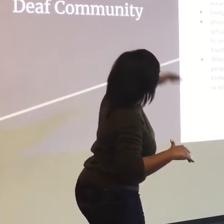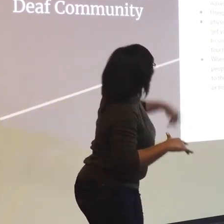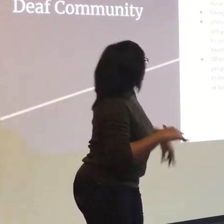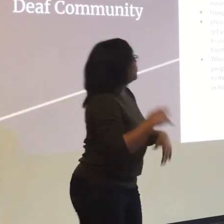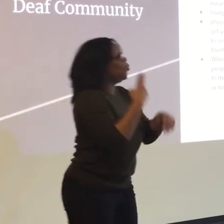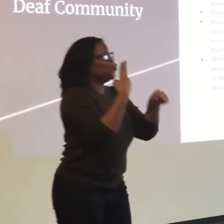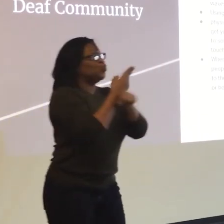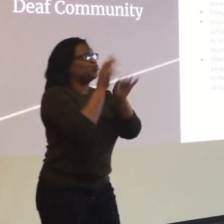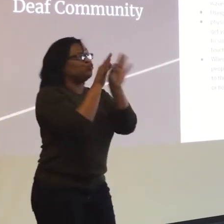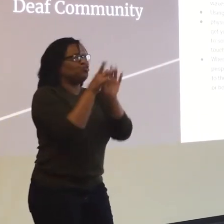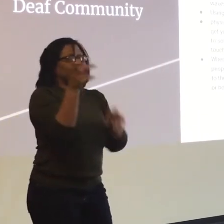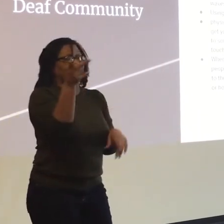there.